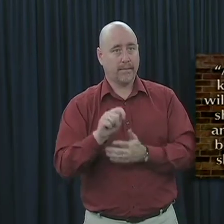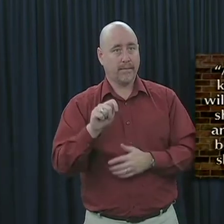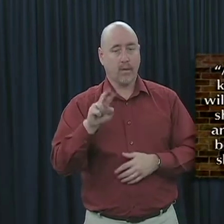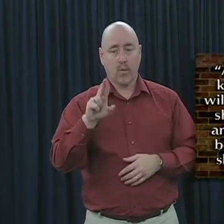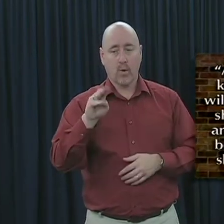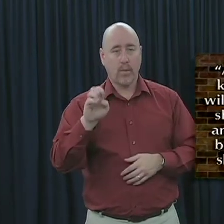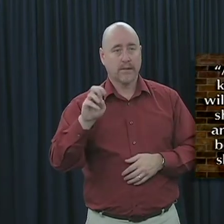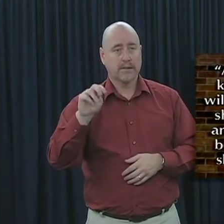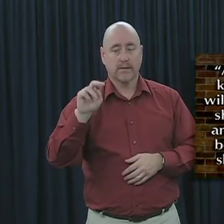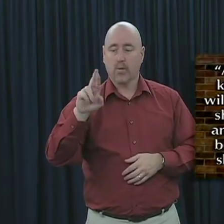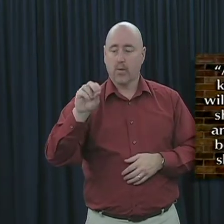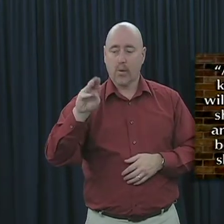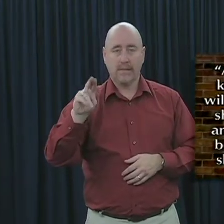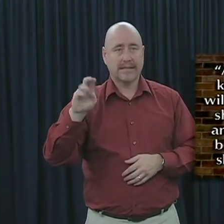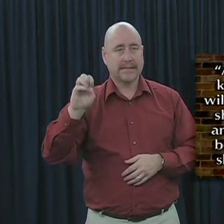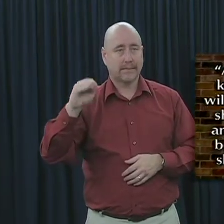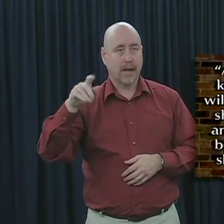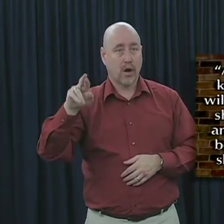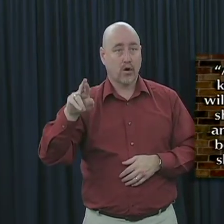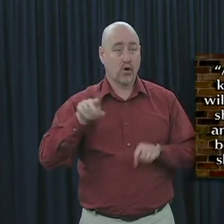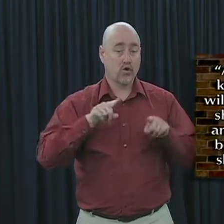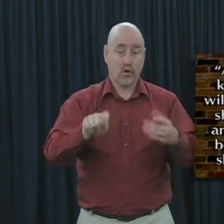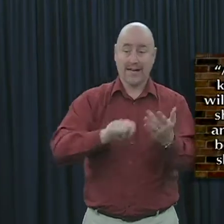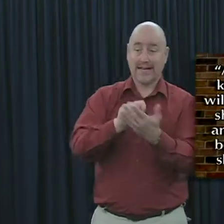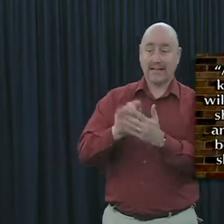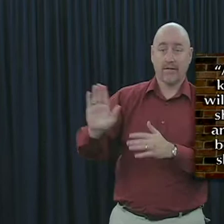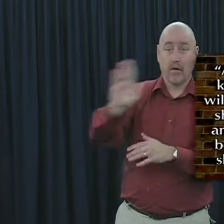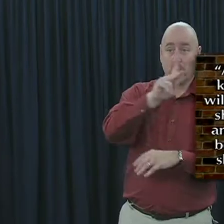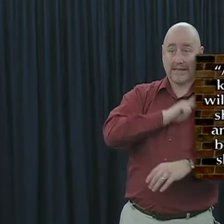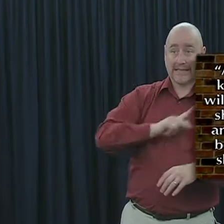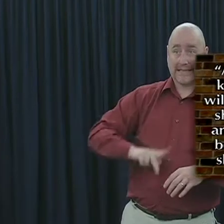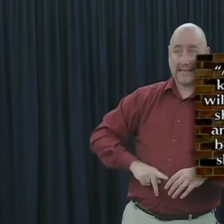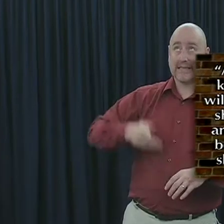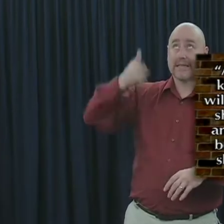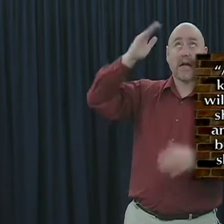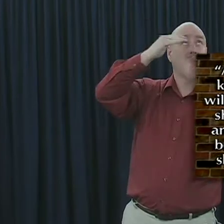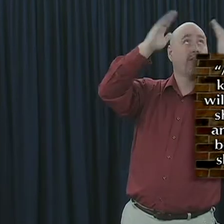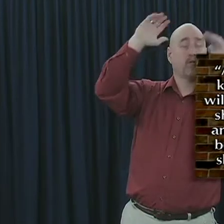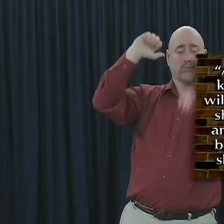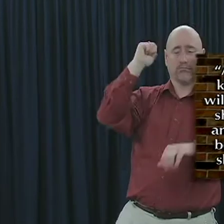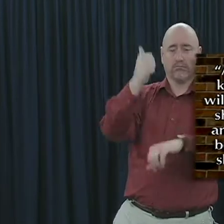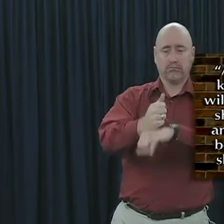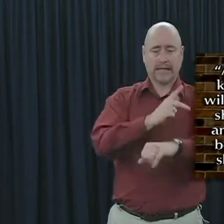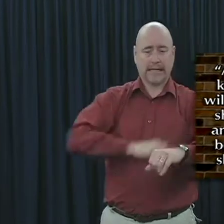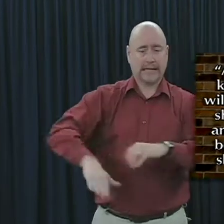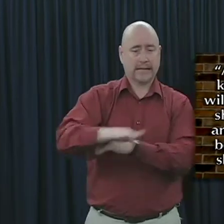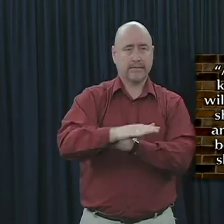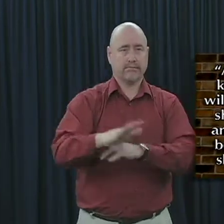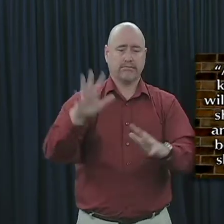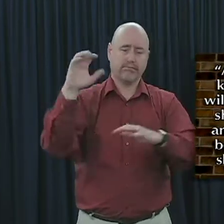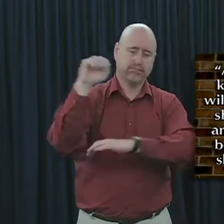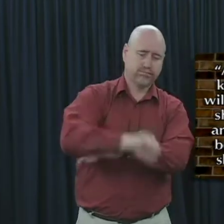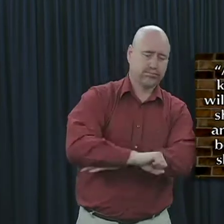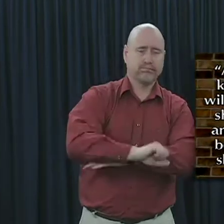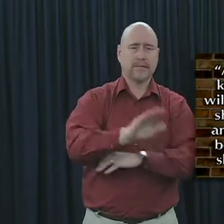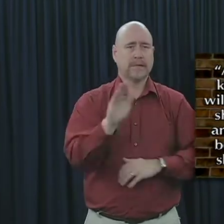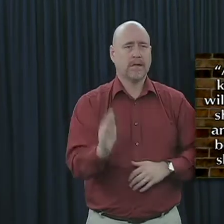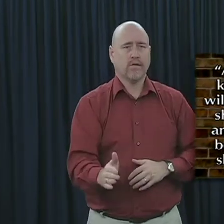And in the days of these kings, the God of heaven will set up a kingdom which shall never be destroyed, and the